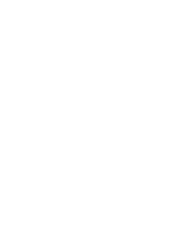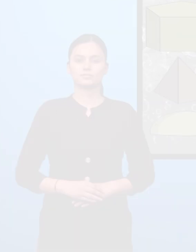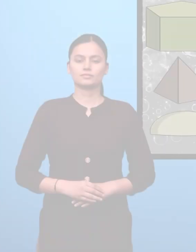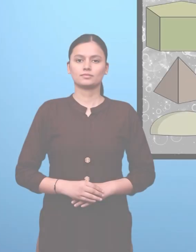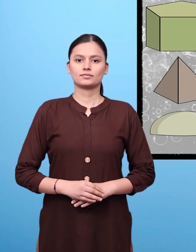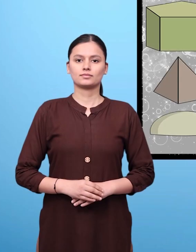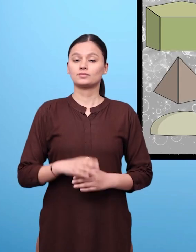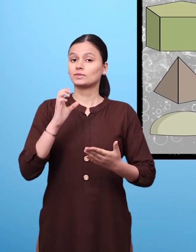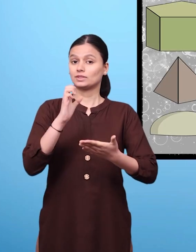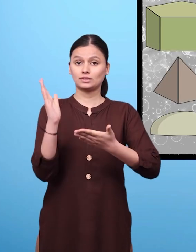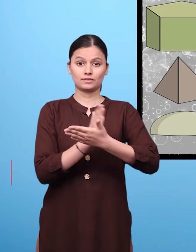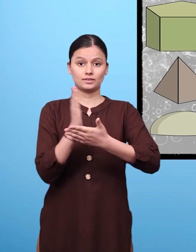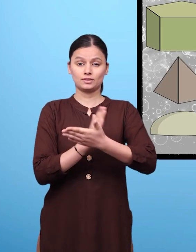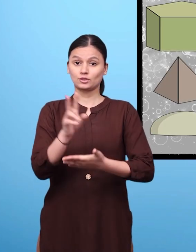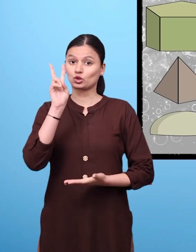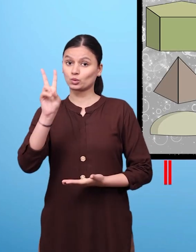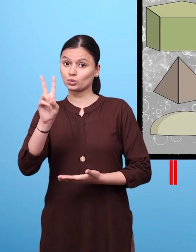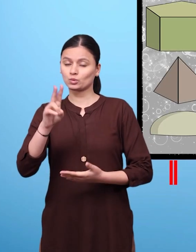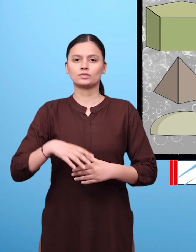Page 16 Chapter 2